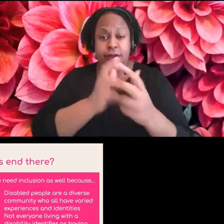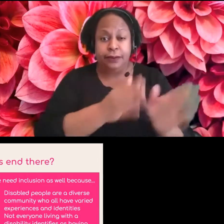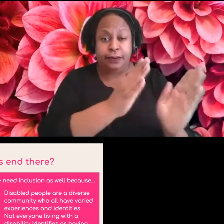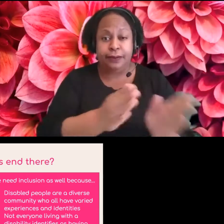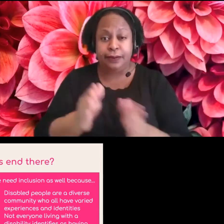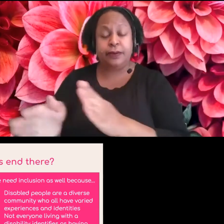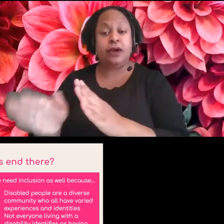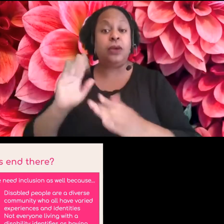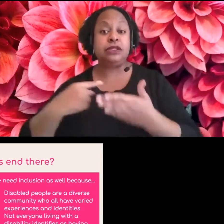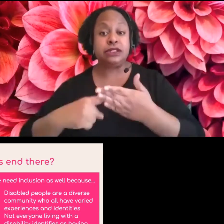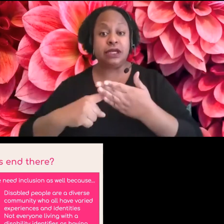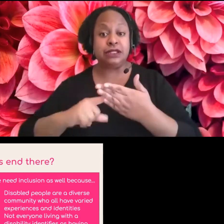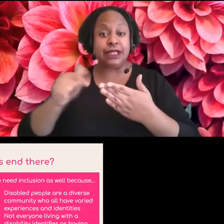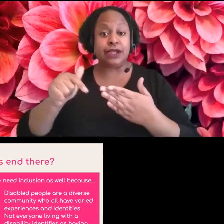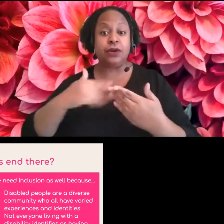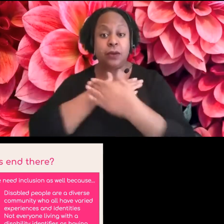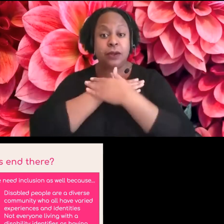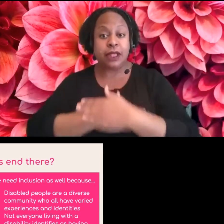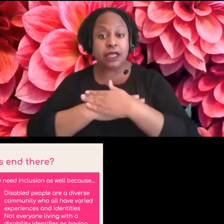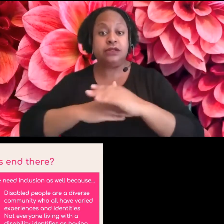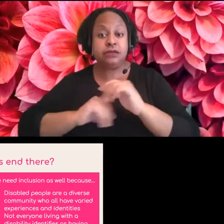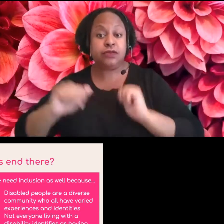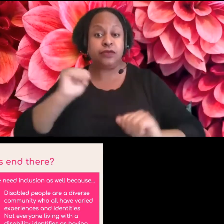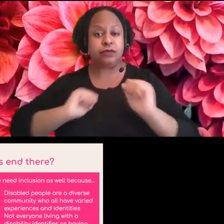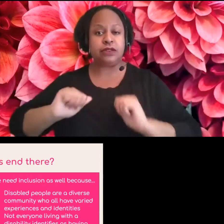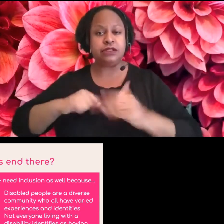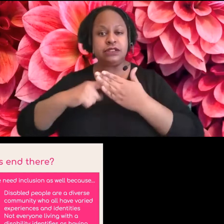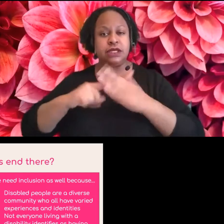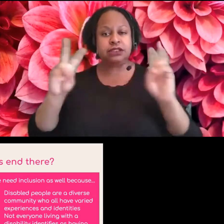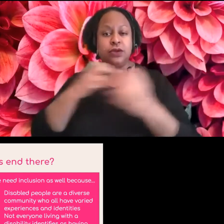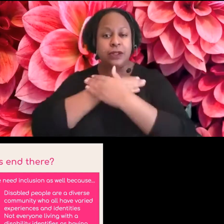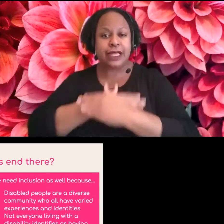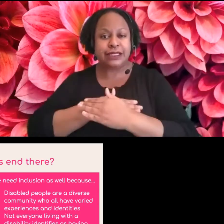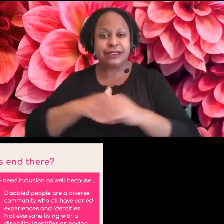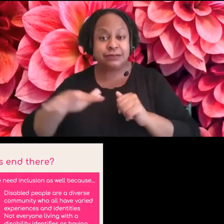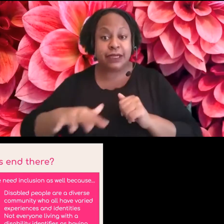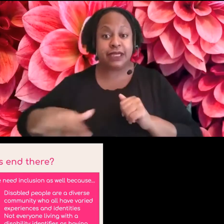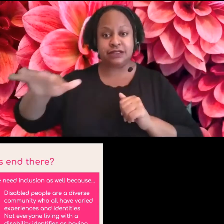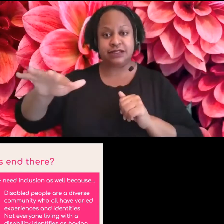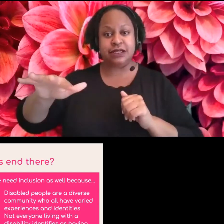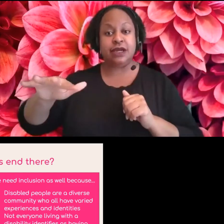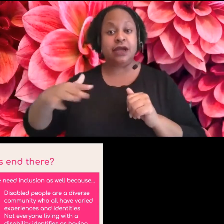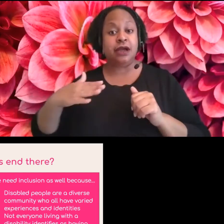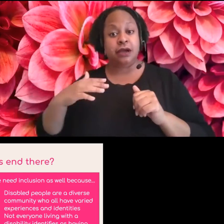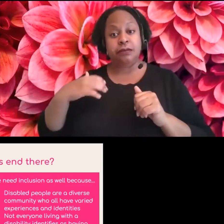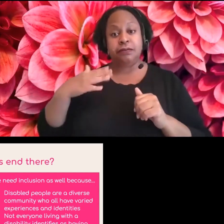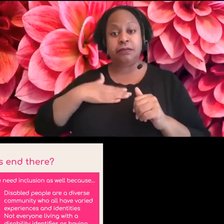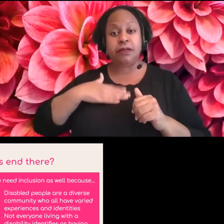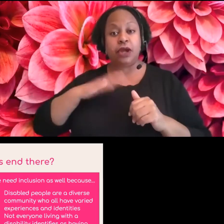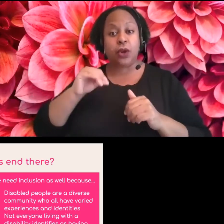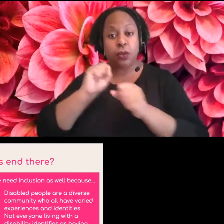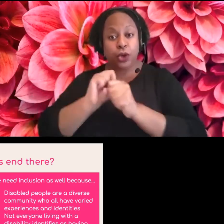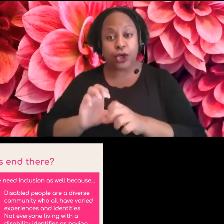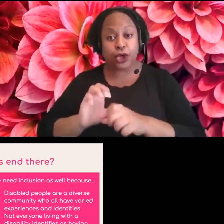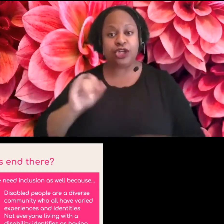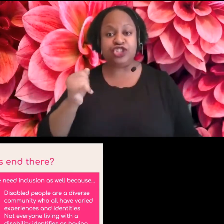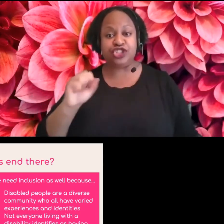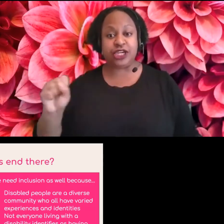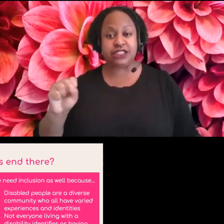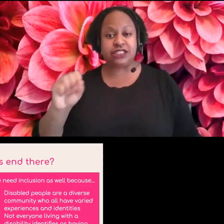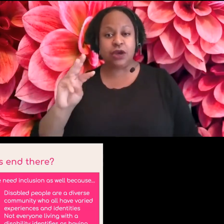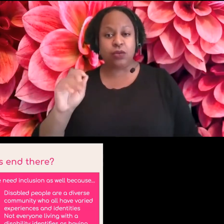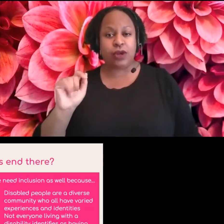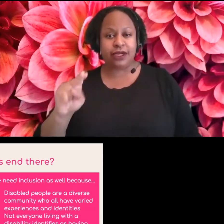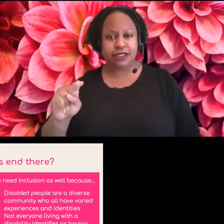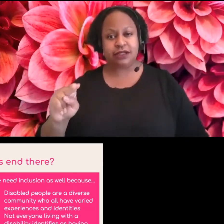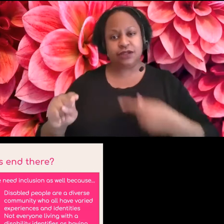relaxing spaces. And, um, a colleague of mine who is a relaxed performance consultant, Jess Watkin, as some of you may